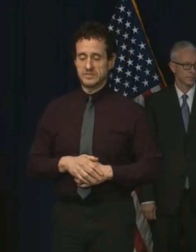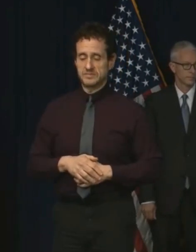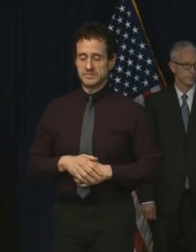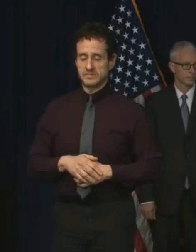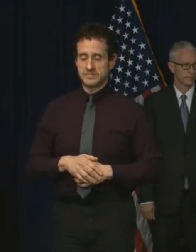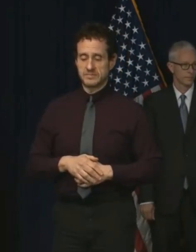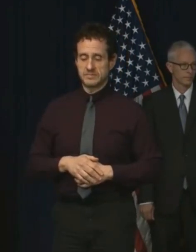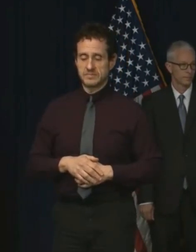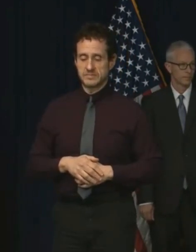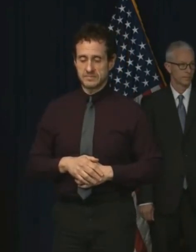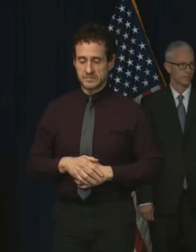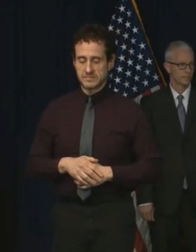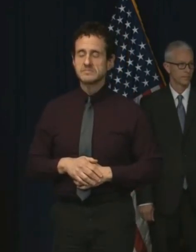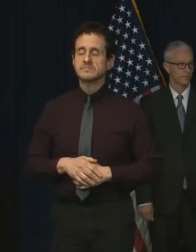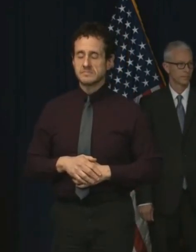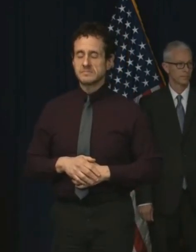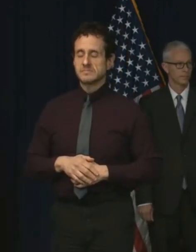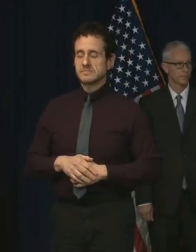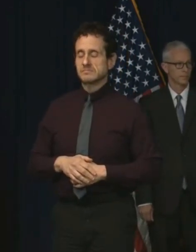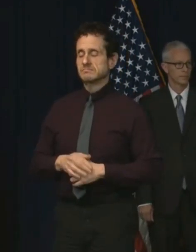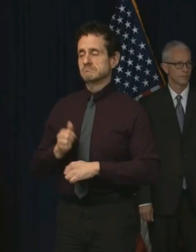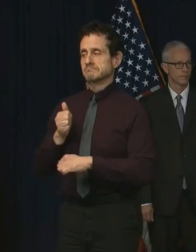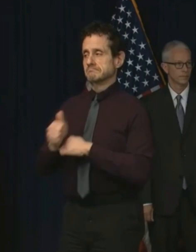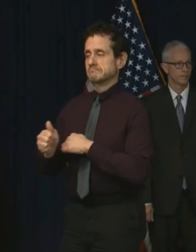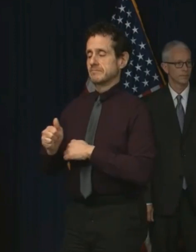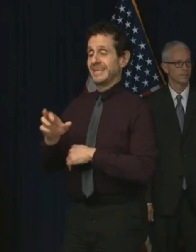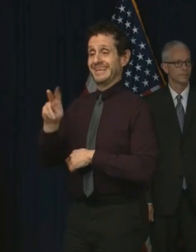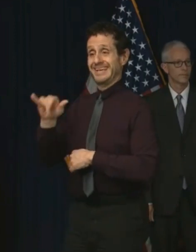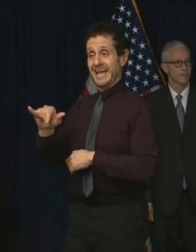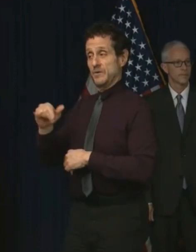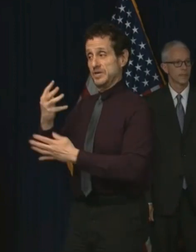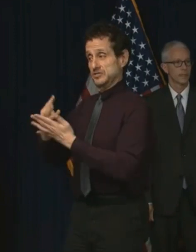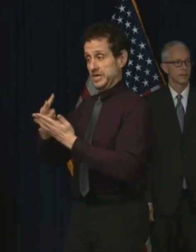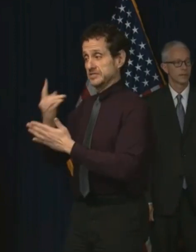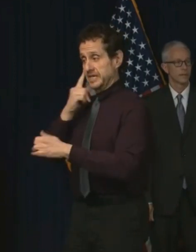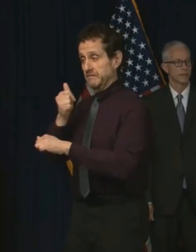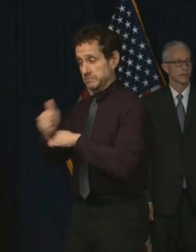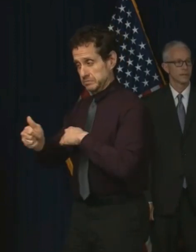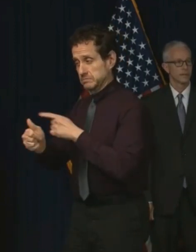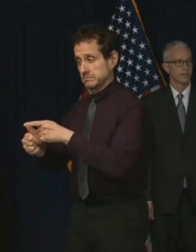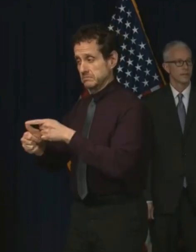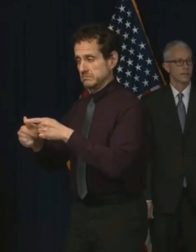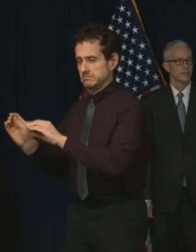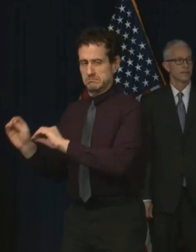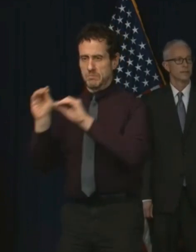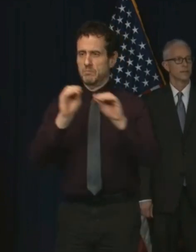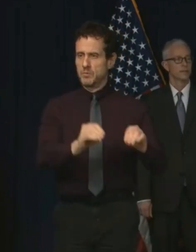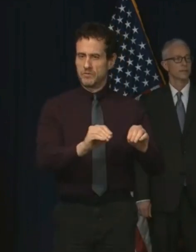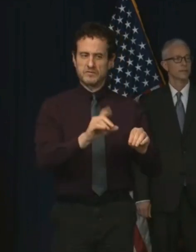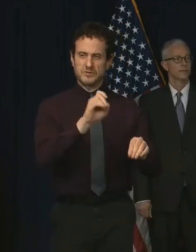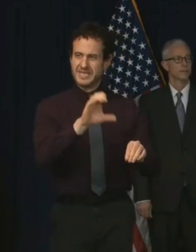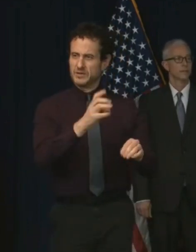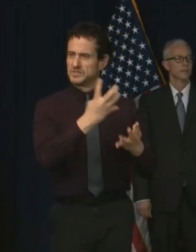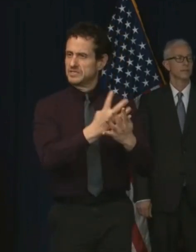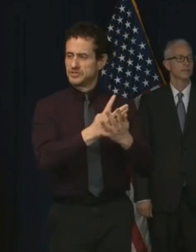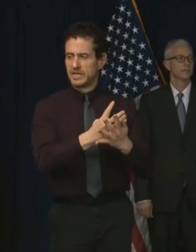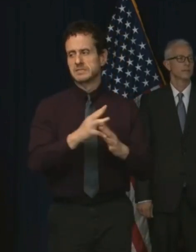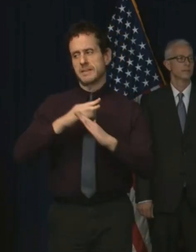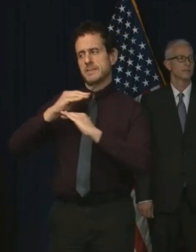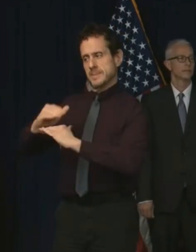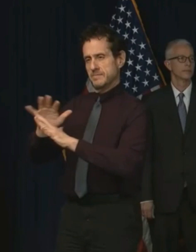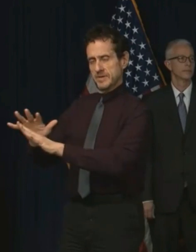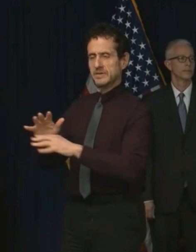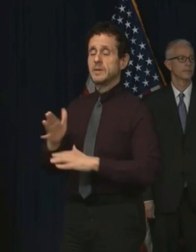convicted transfers from county jails into IDOC facilities, and my office is working with the Department of